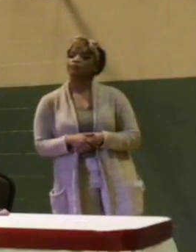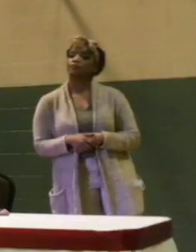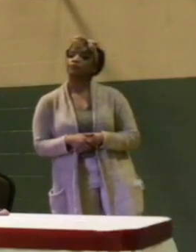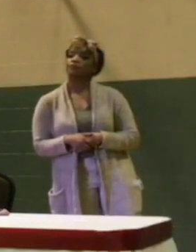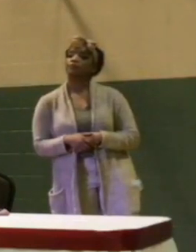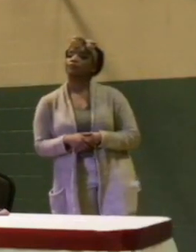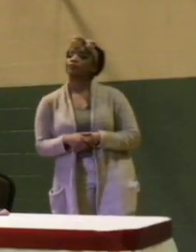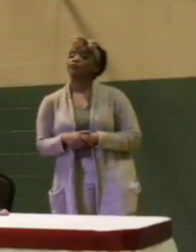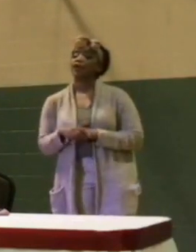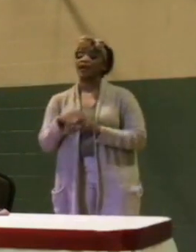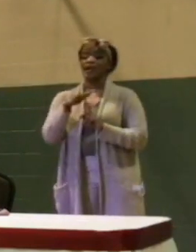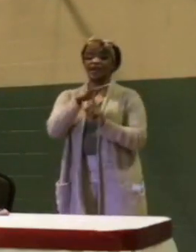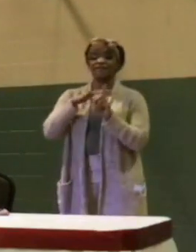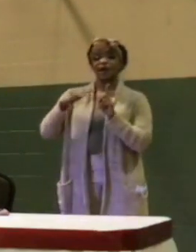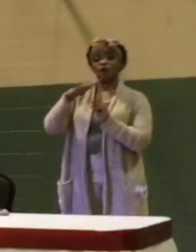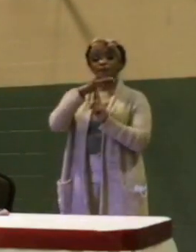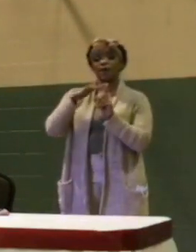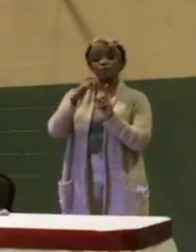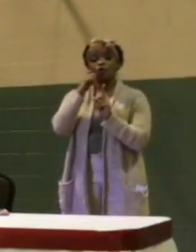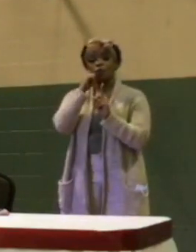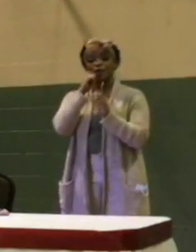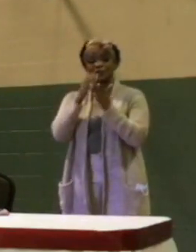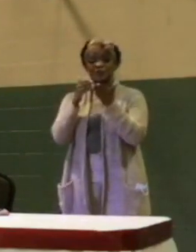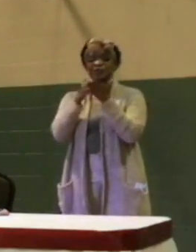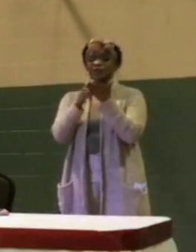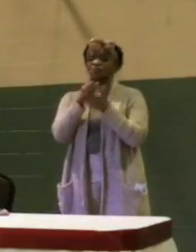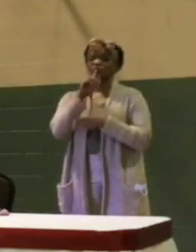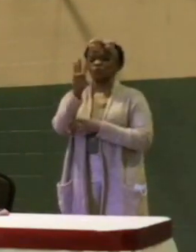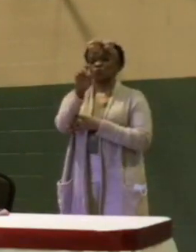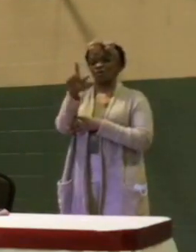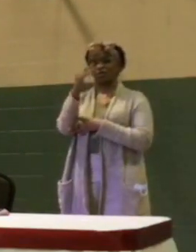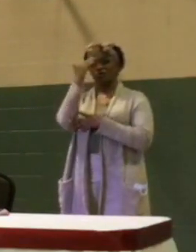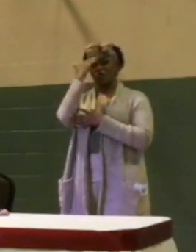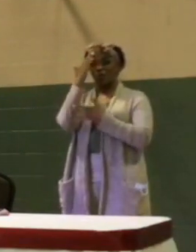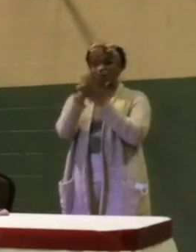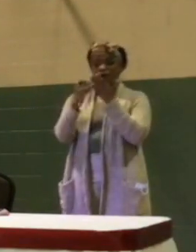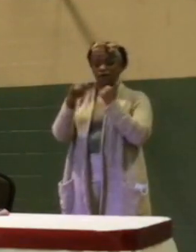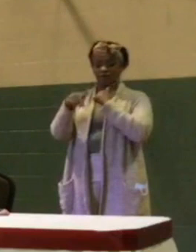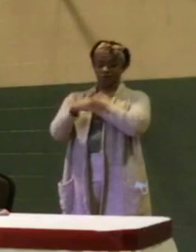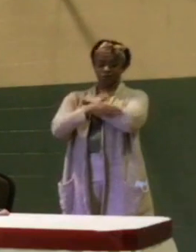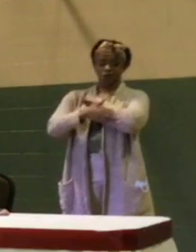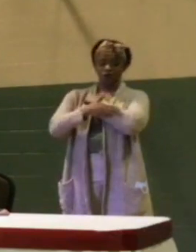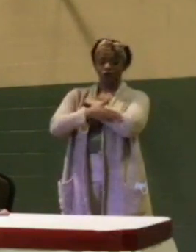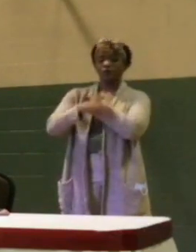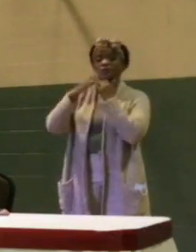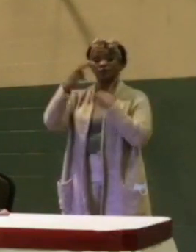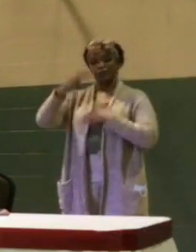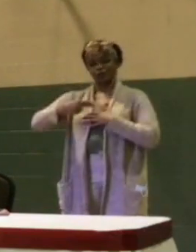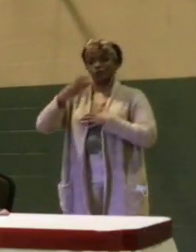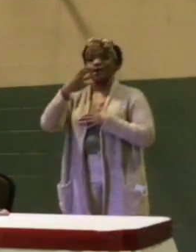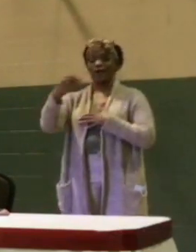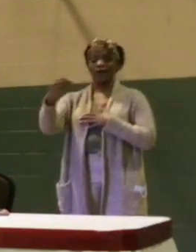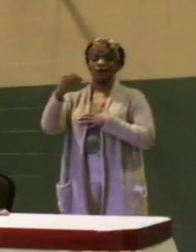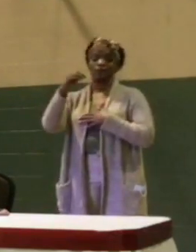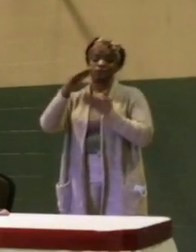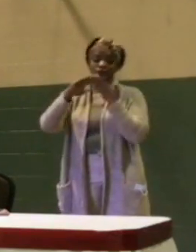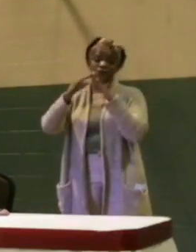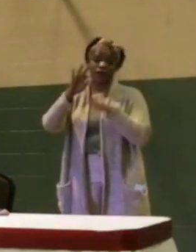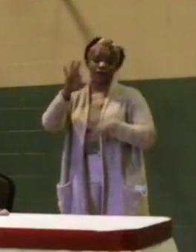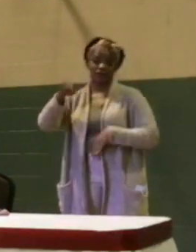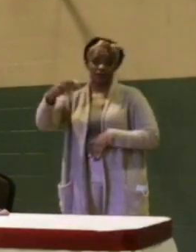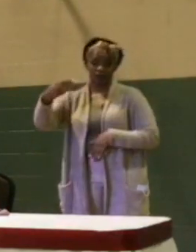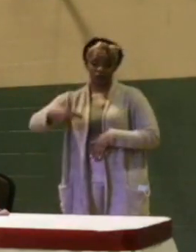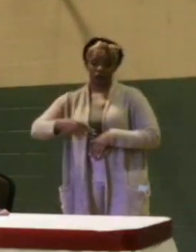racism is a well-known part of this country's history and also of this city's history. Please explain your